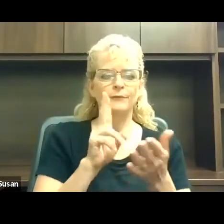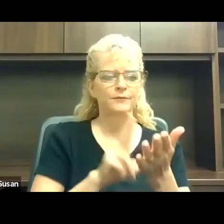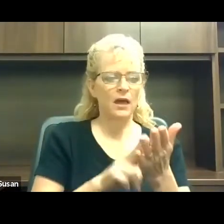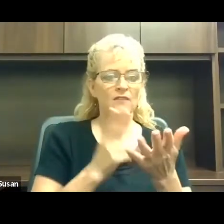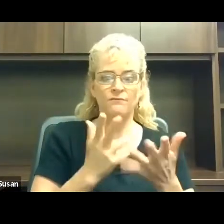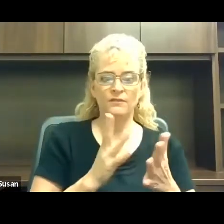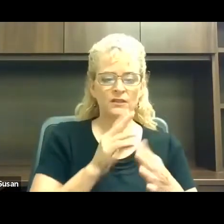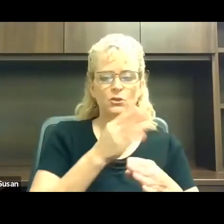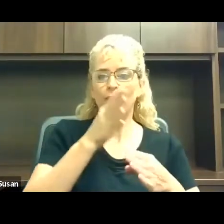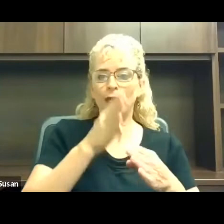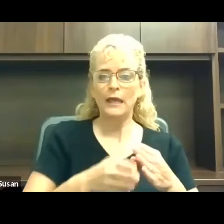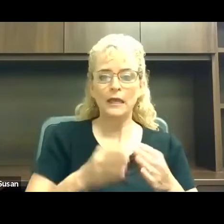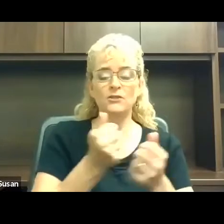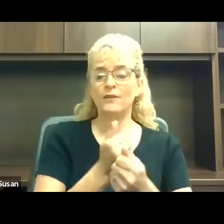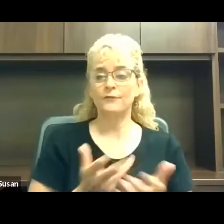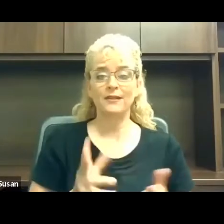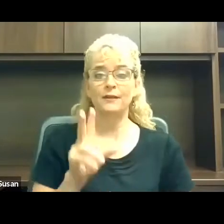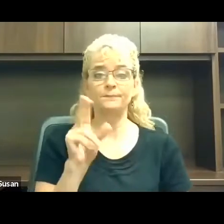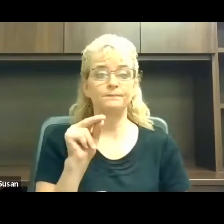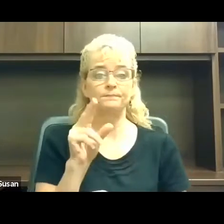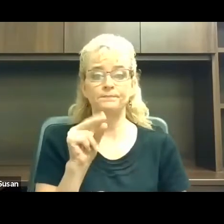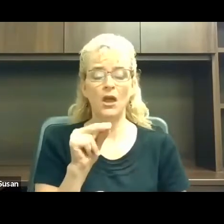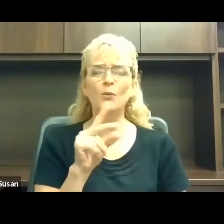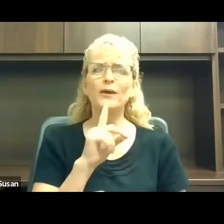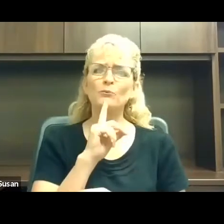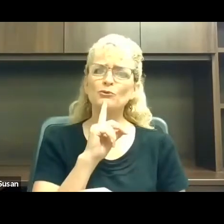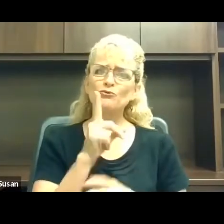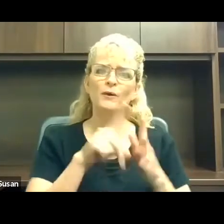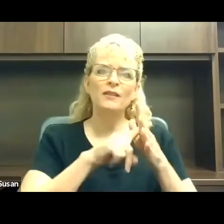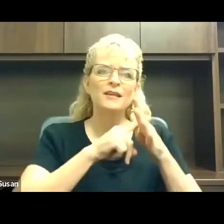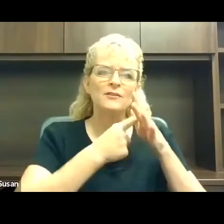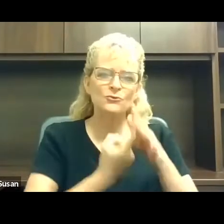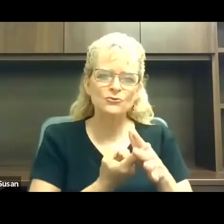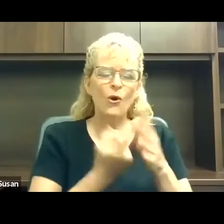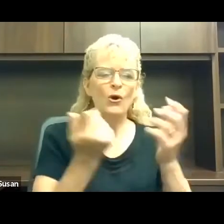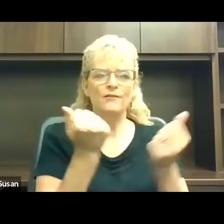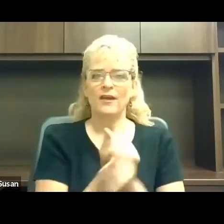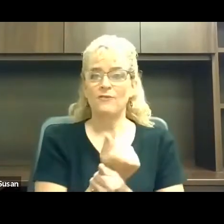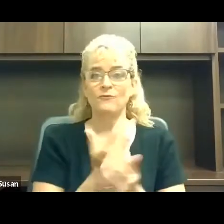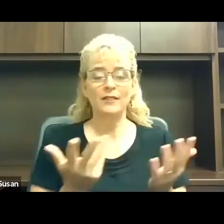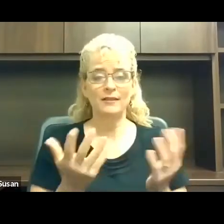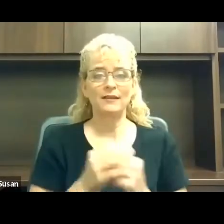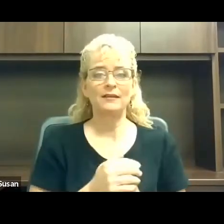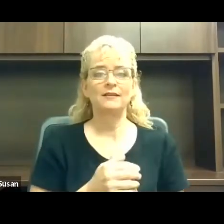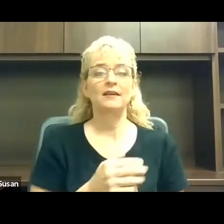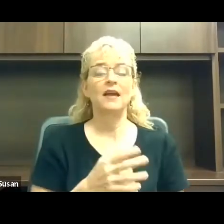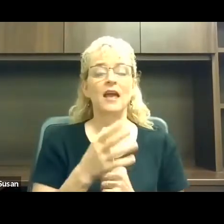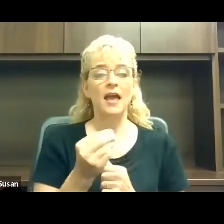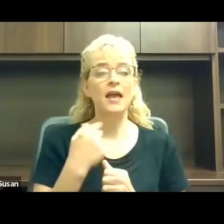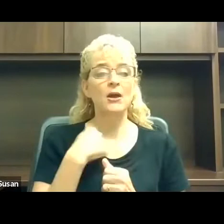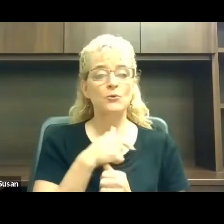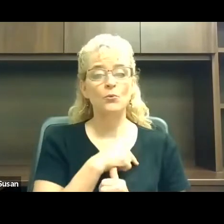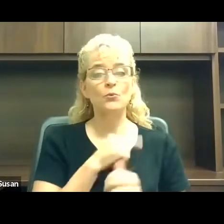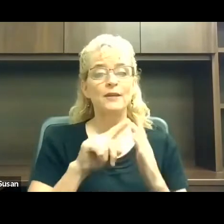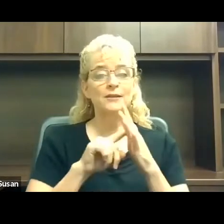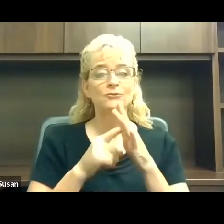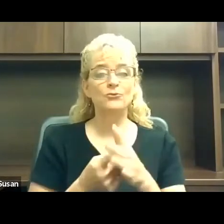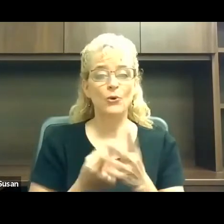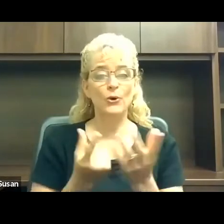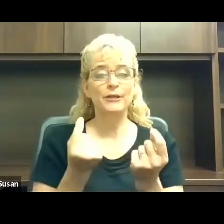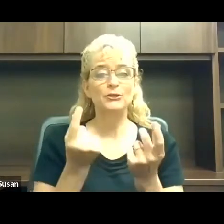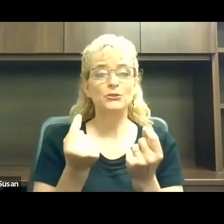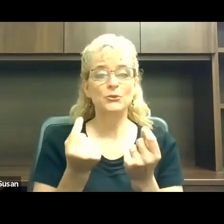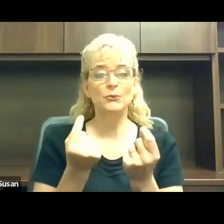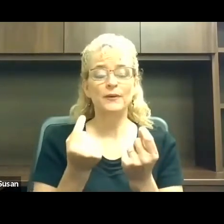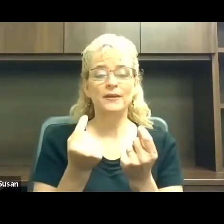was it? It was just the beginning. And we started doing training on